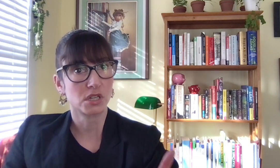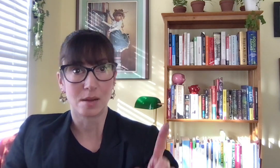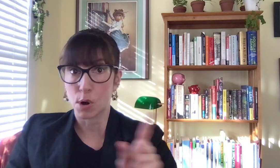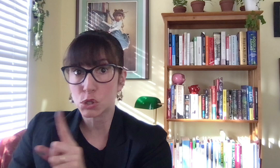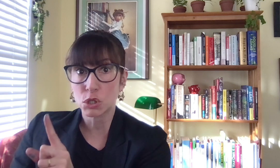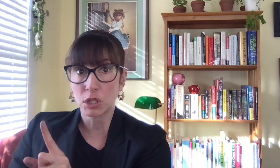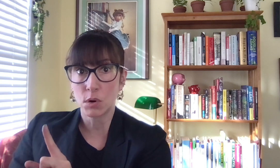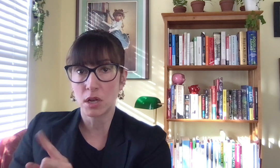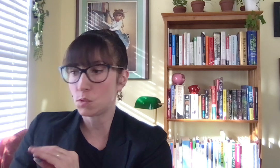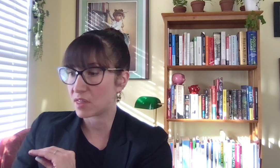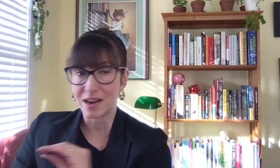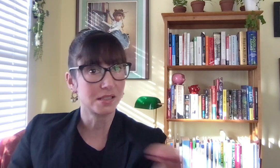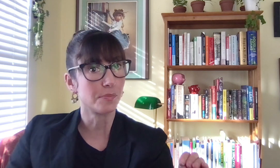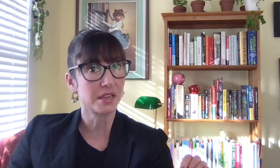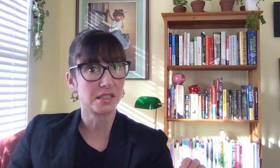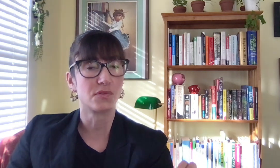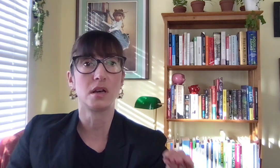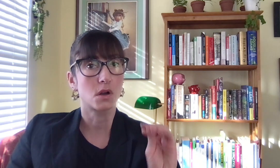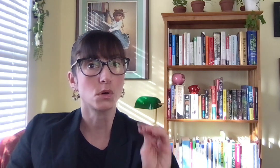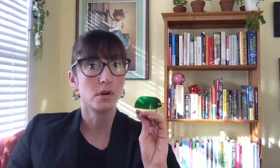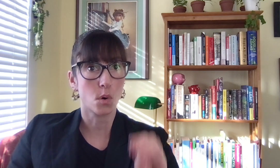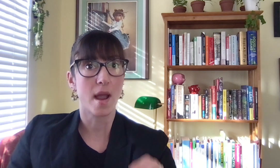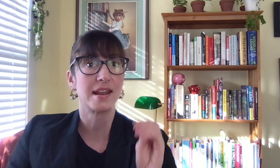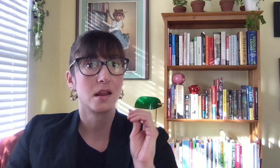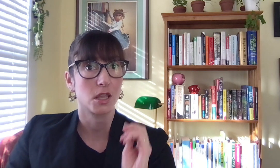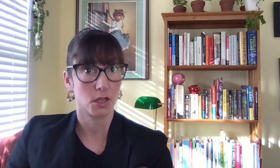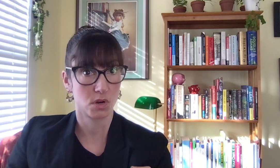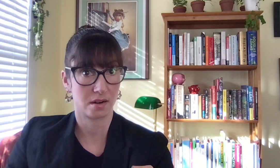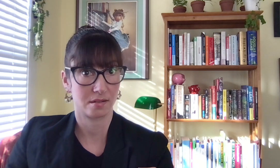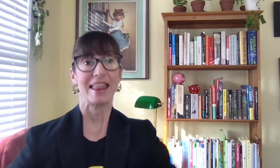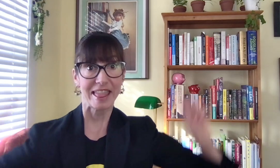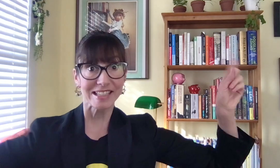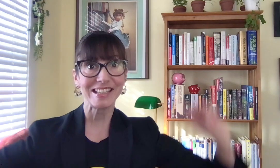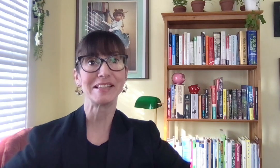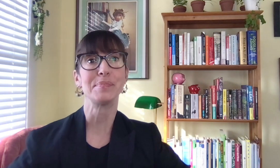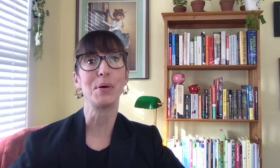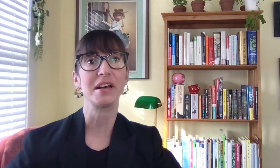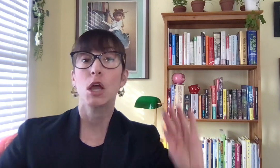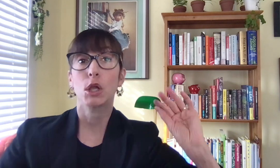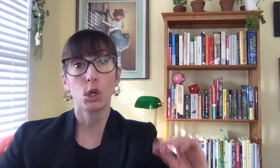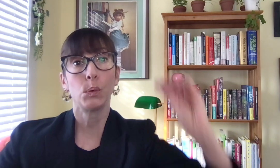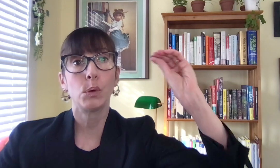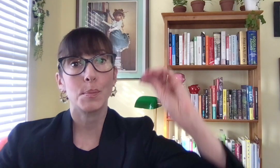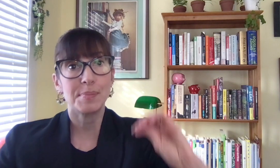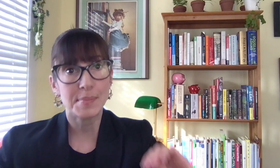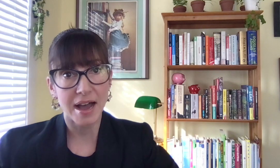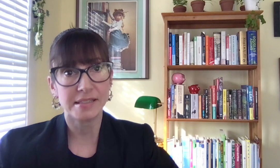a personal loan on you. That is something different. Go to a credit union. This is important. You must,